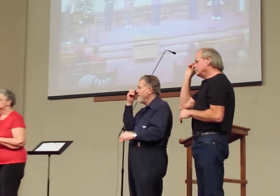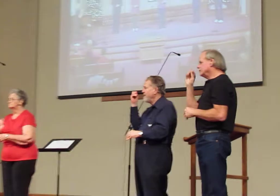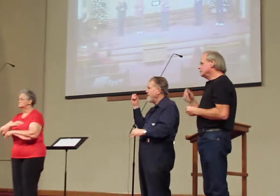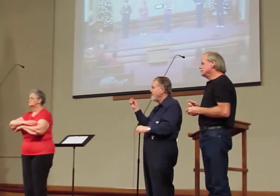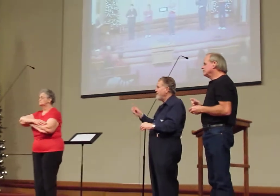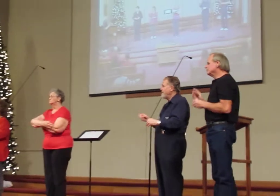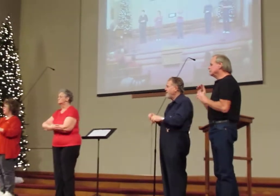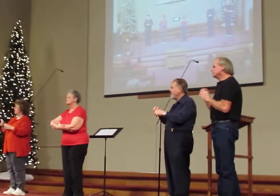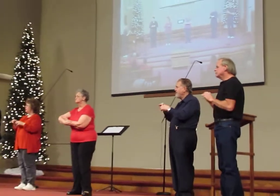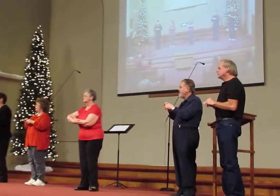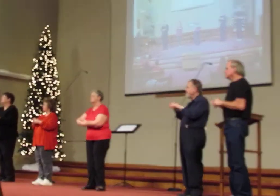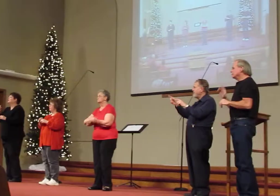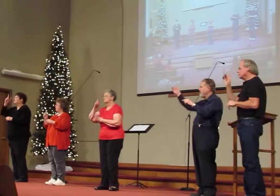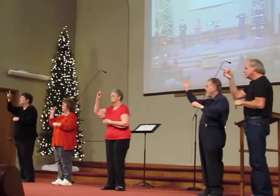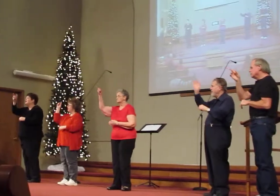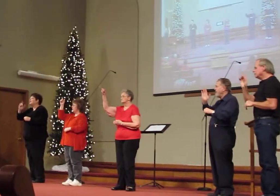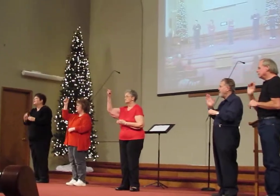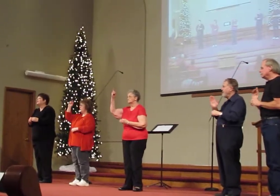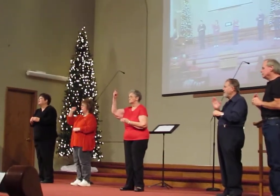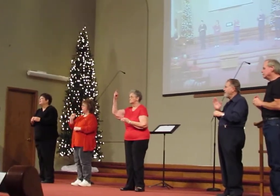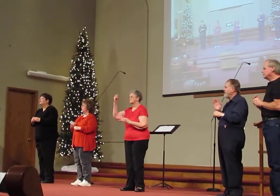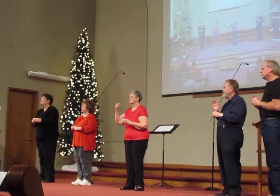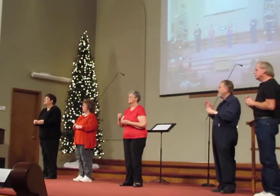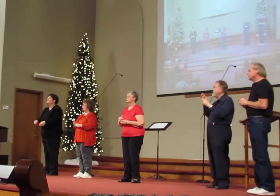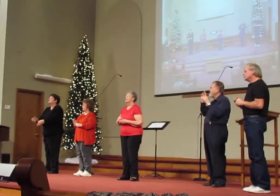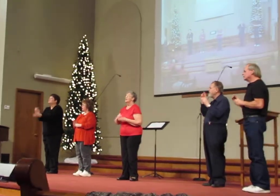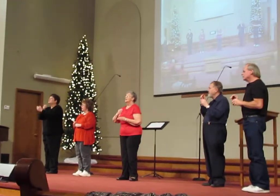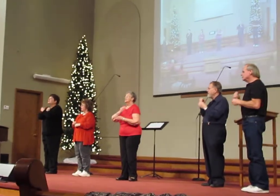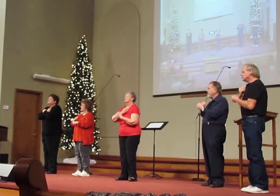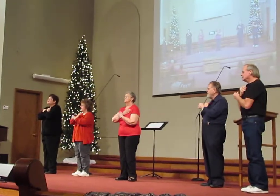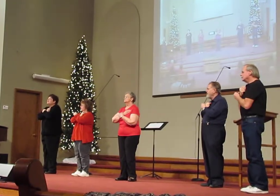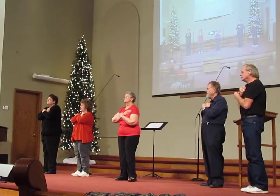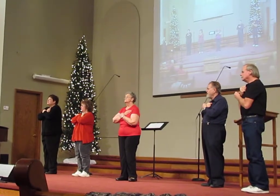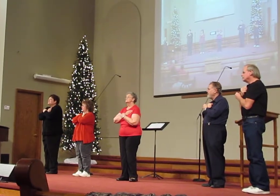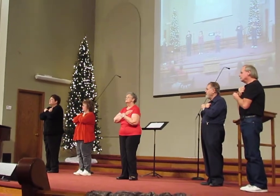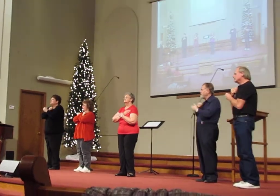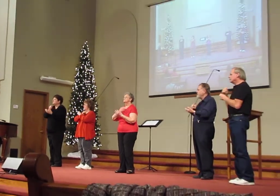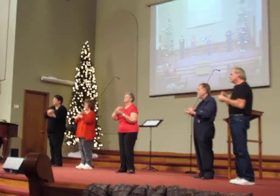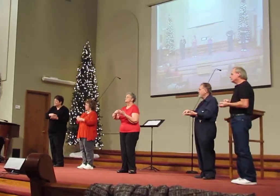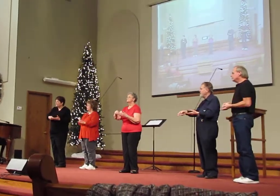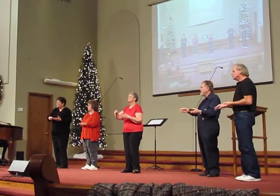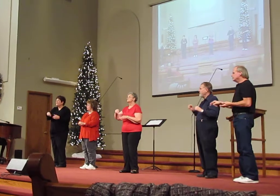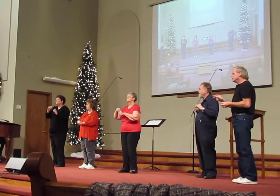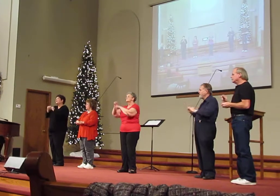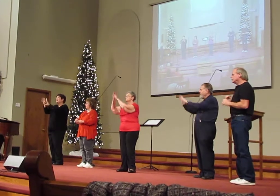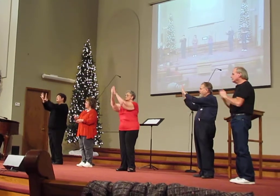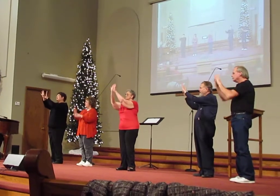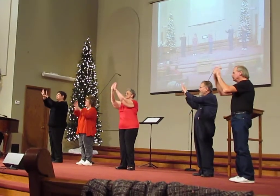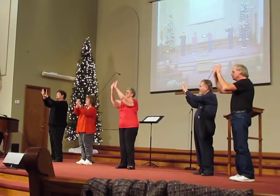of God, love to come.